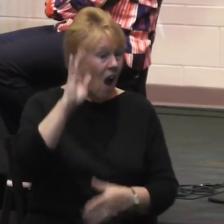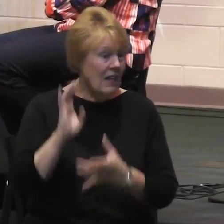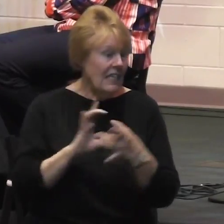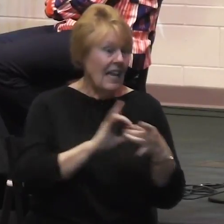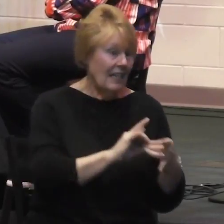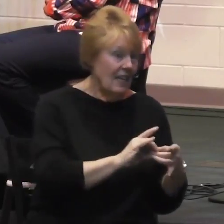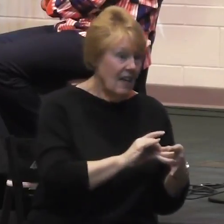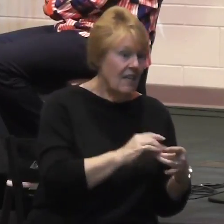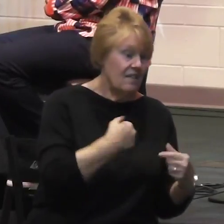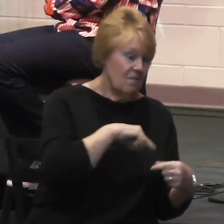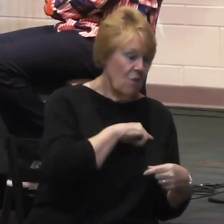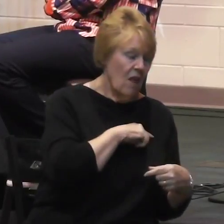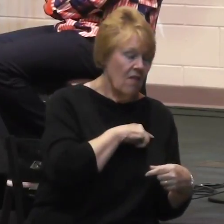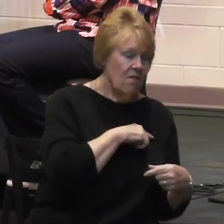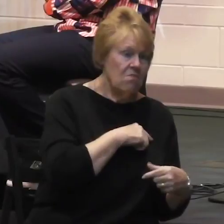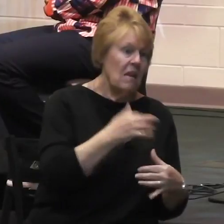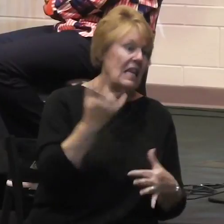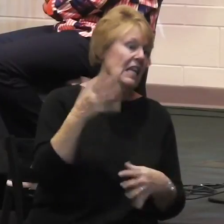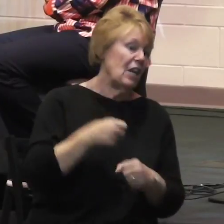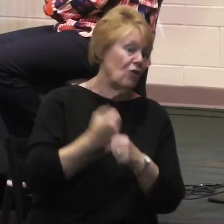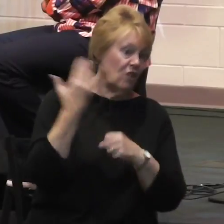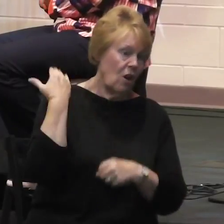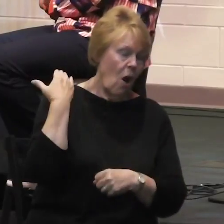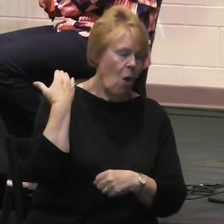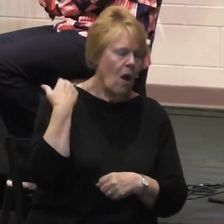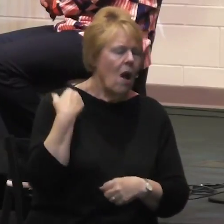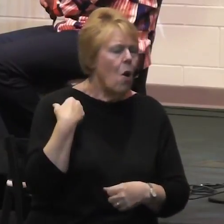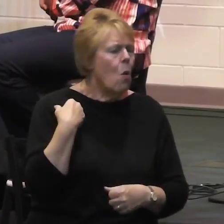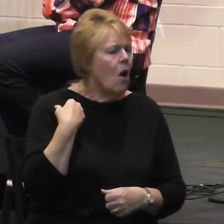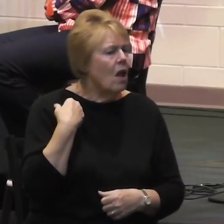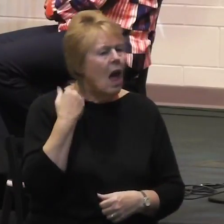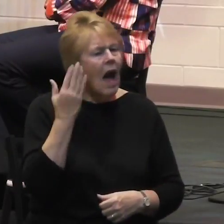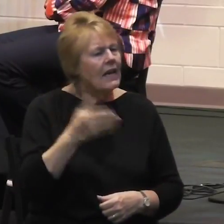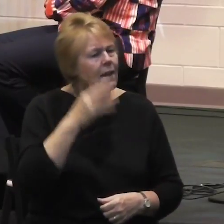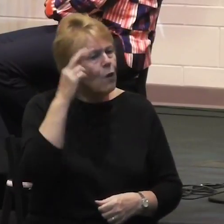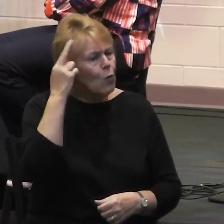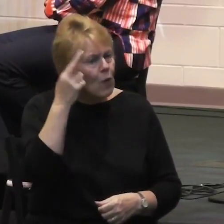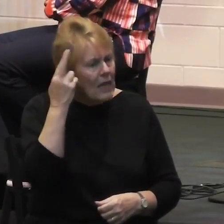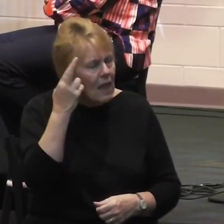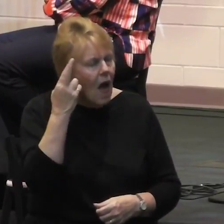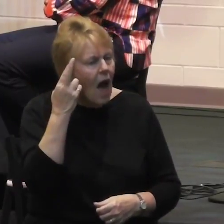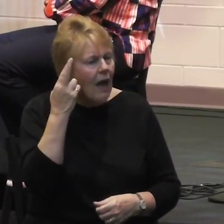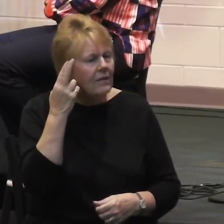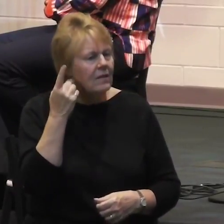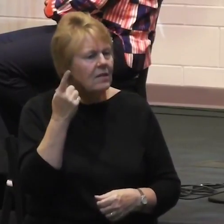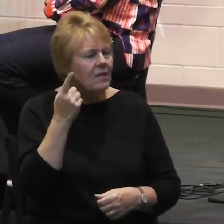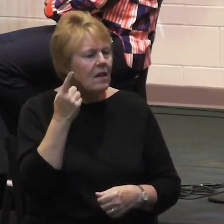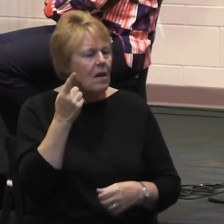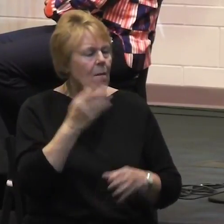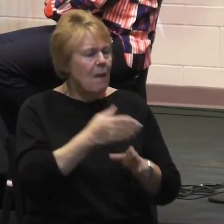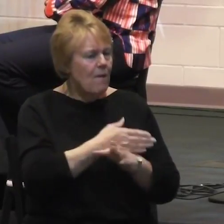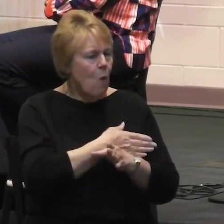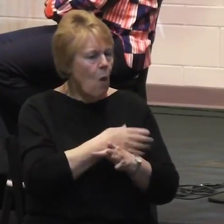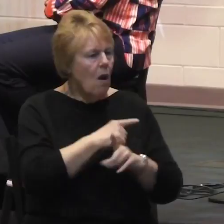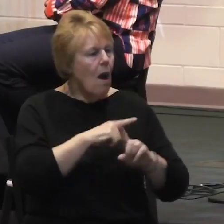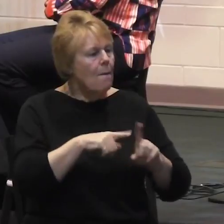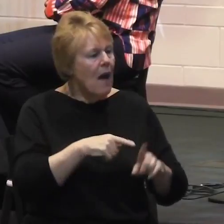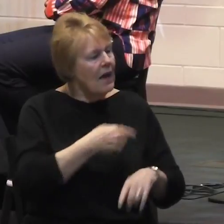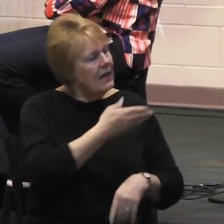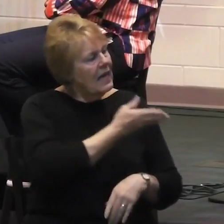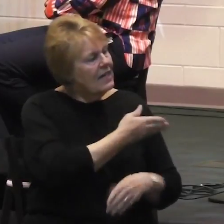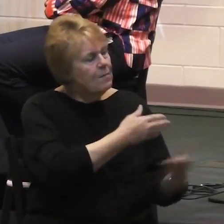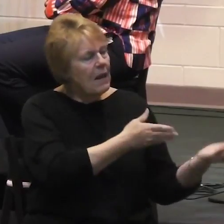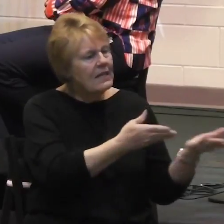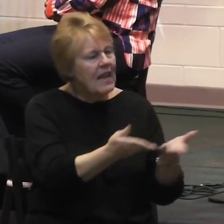Well, I didn't even realize until one of our more recent trips to Kenya that he's been taking students there and interns there for